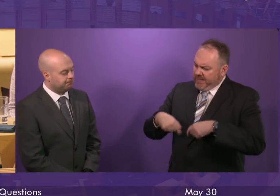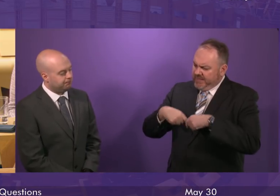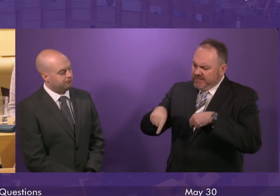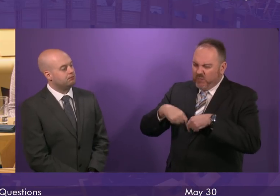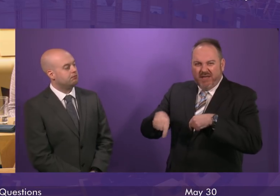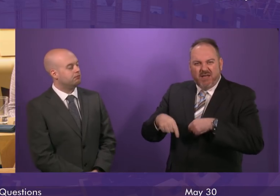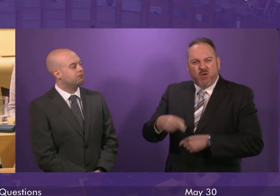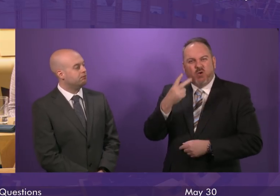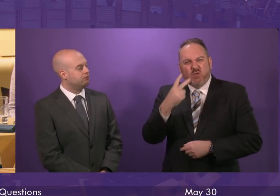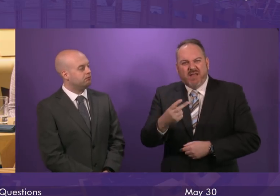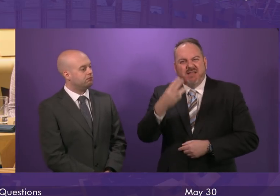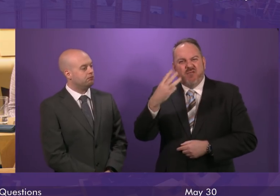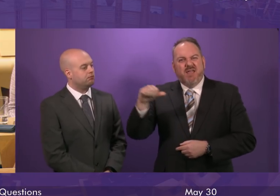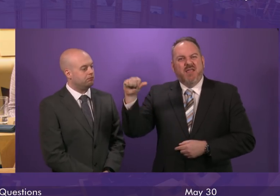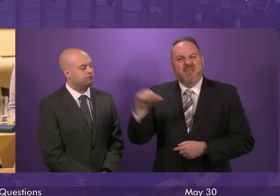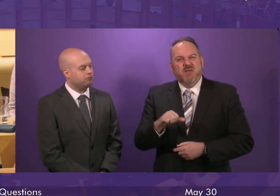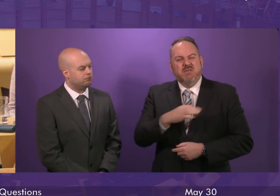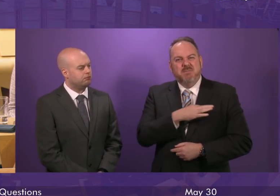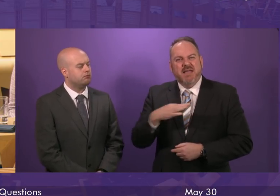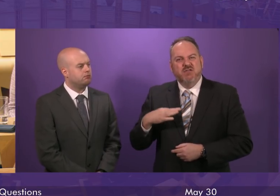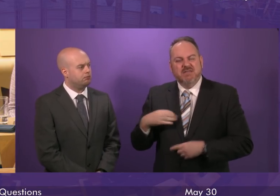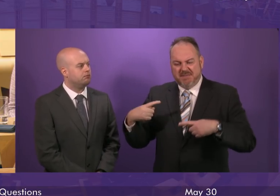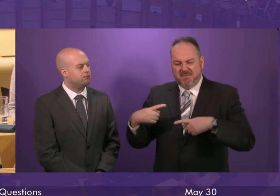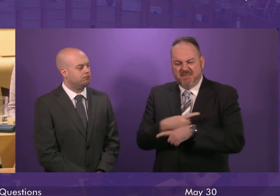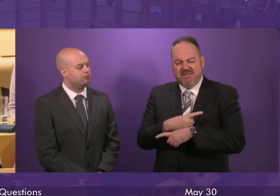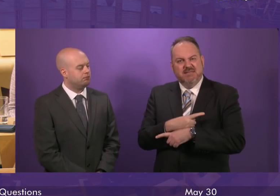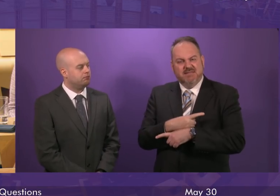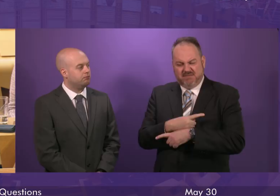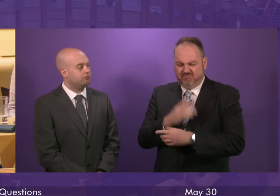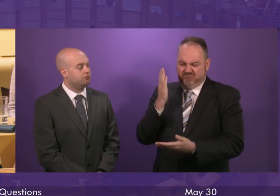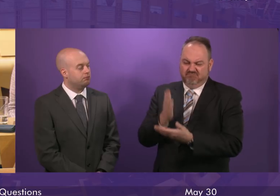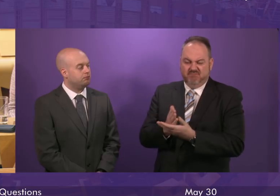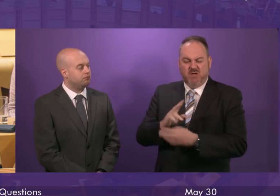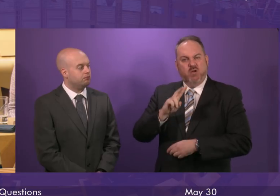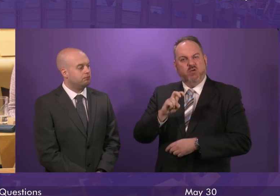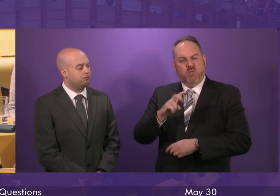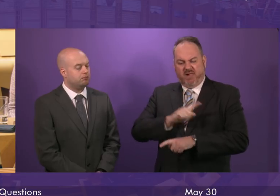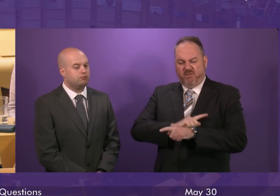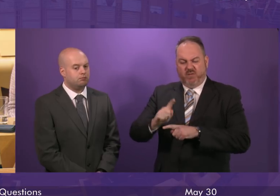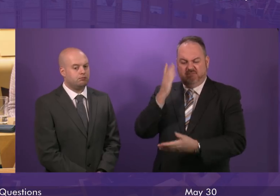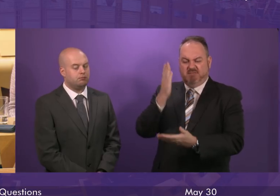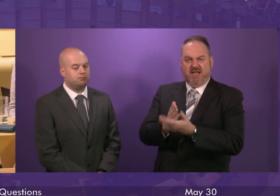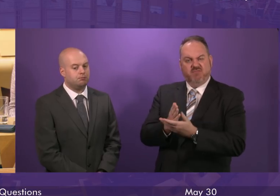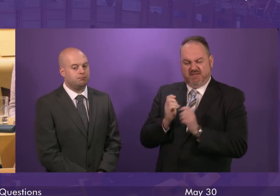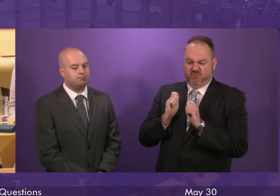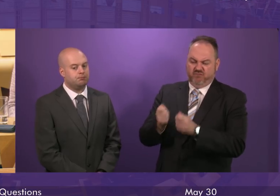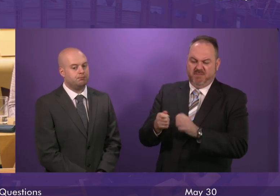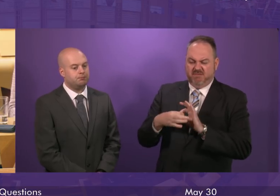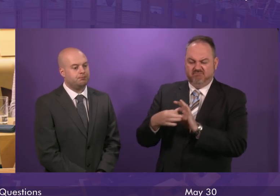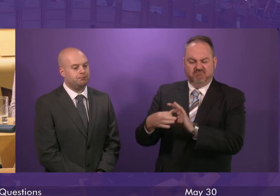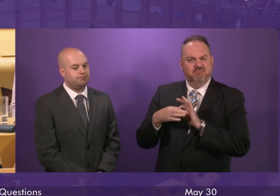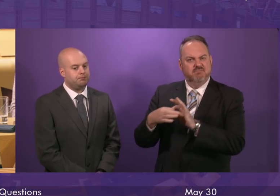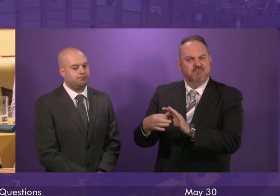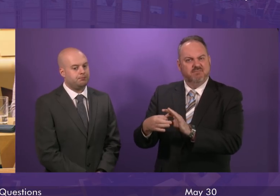,000 patients missed the so-called 12-week guarantee for NHS treatment in Scotland in the three months up to March.